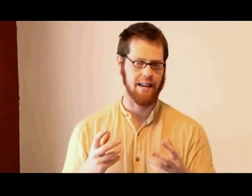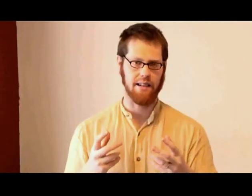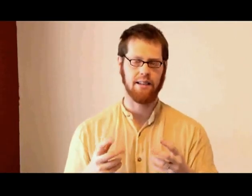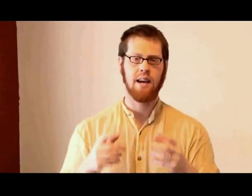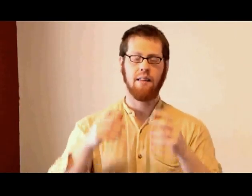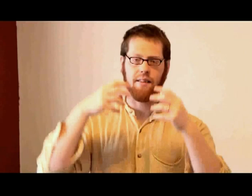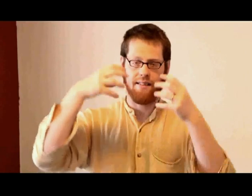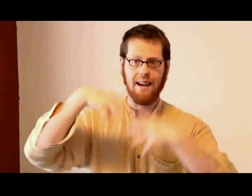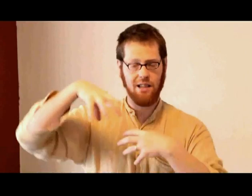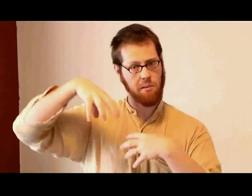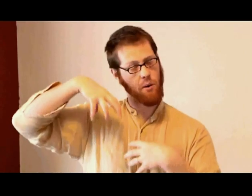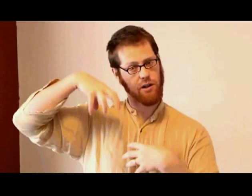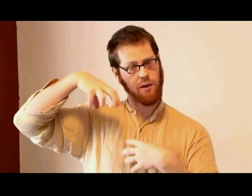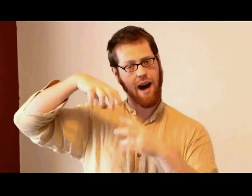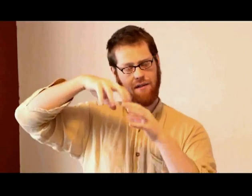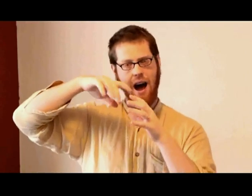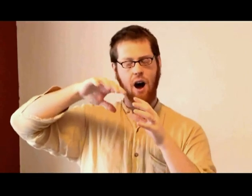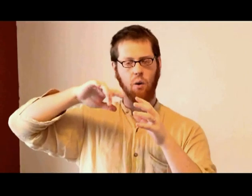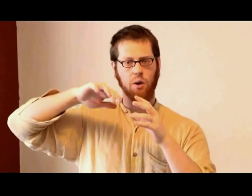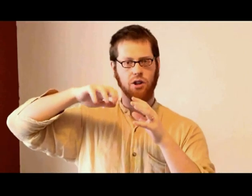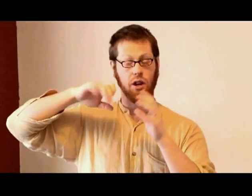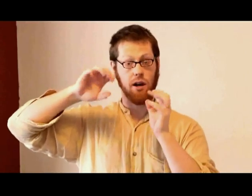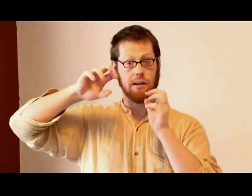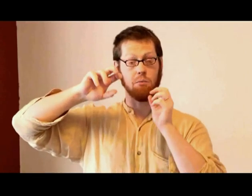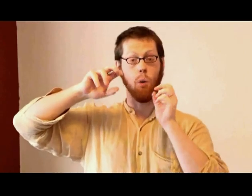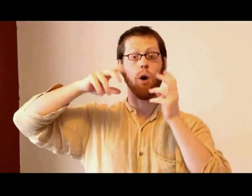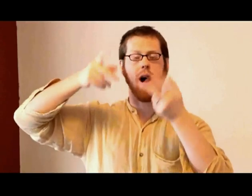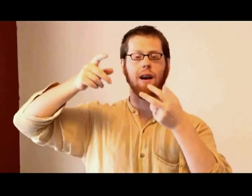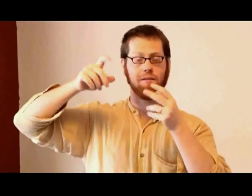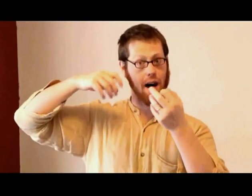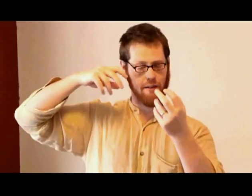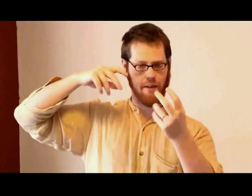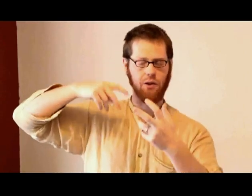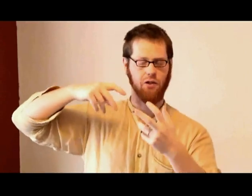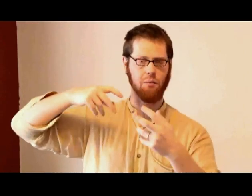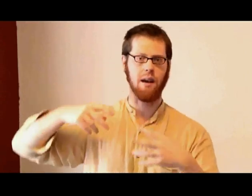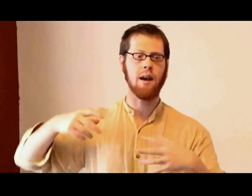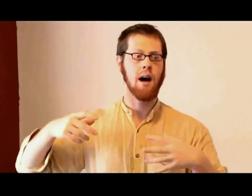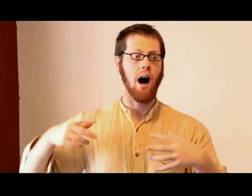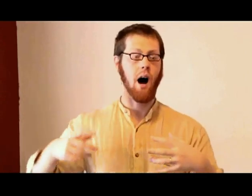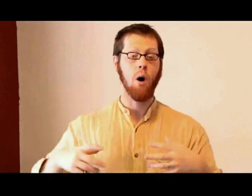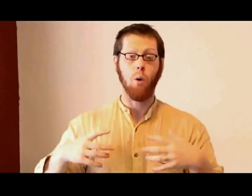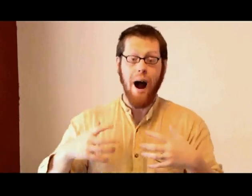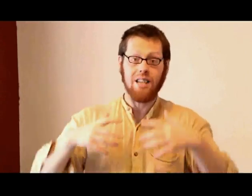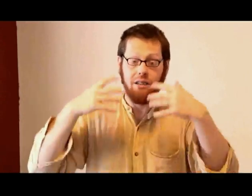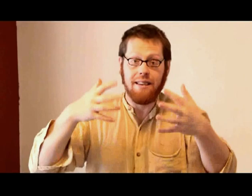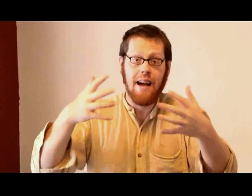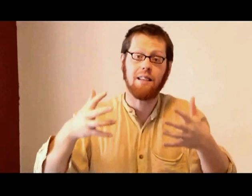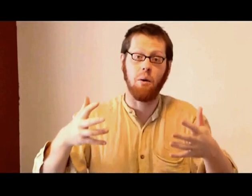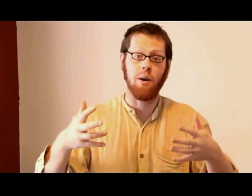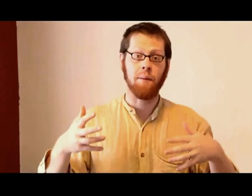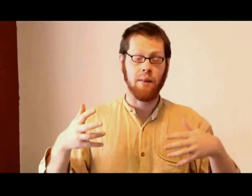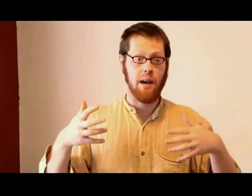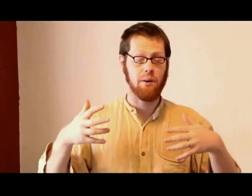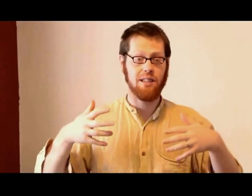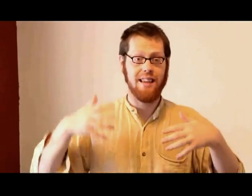is that the testimonies we have now, which are kind of more codified than they used to be, were actually testimony. It was a